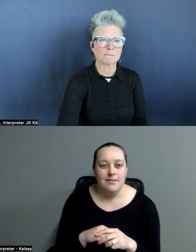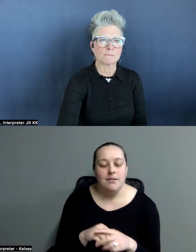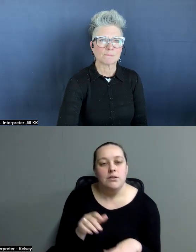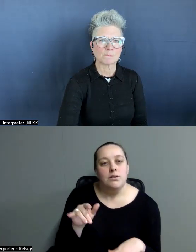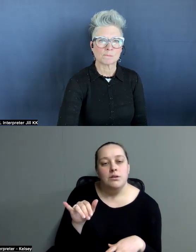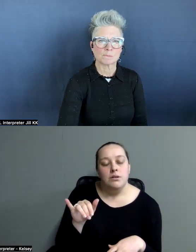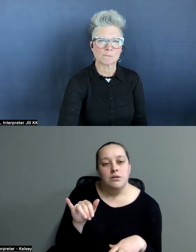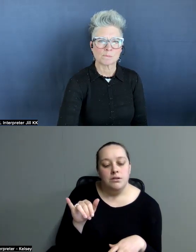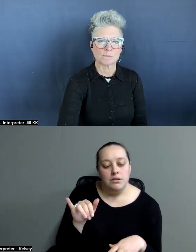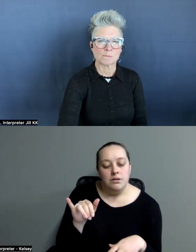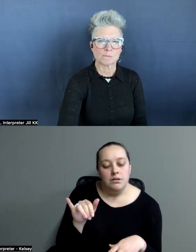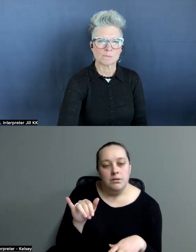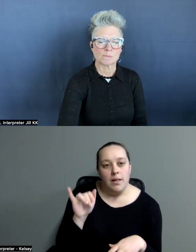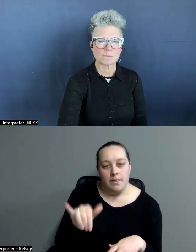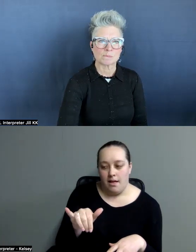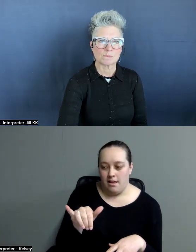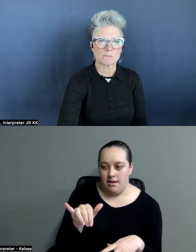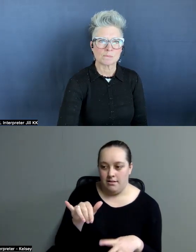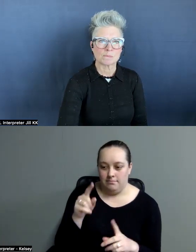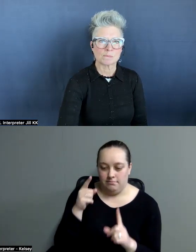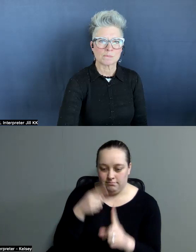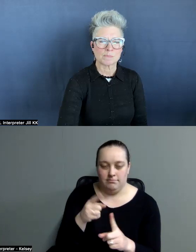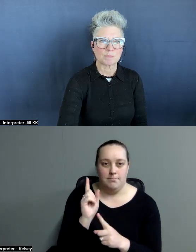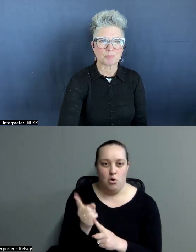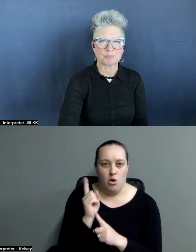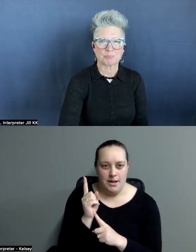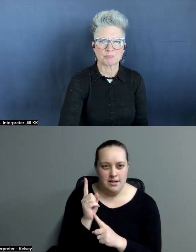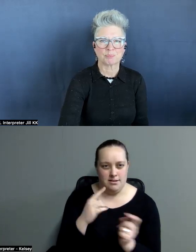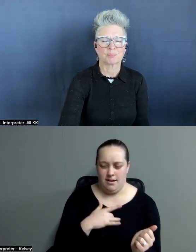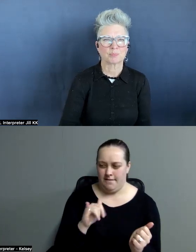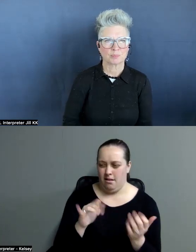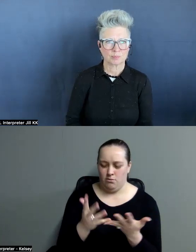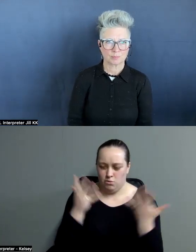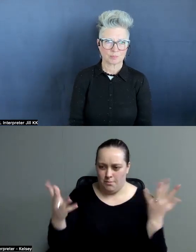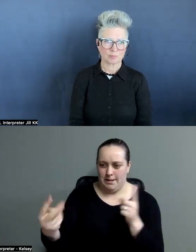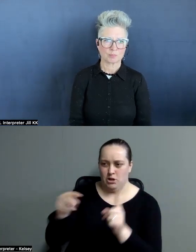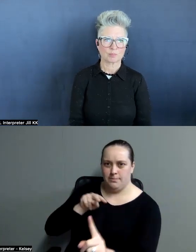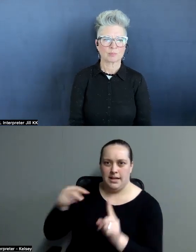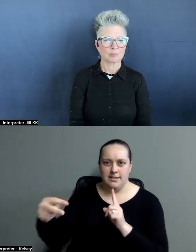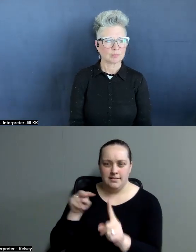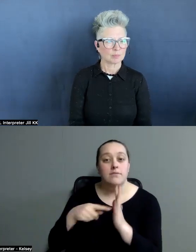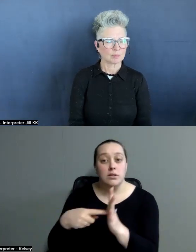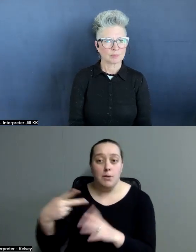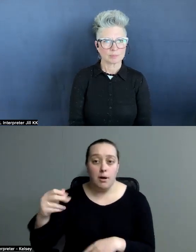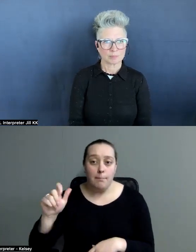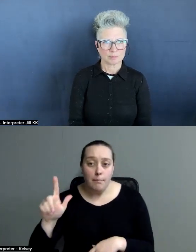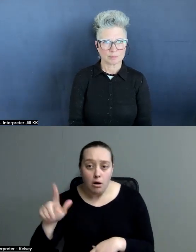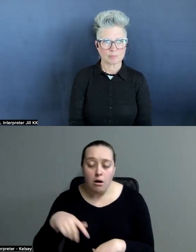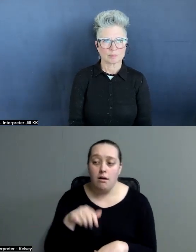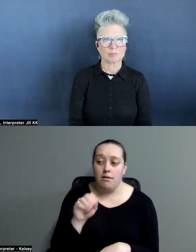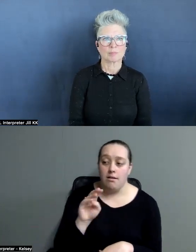like pinpoint a lot of perspectives in the book with Paul, with Amanda,